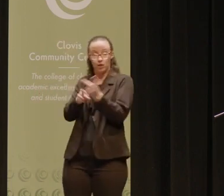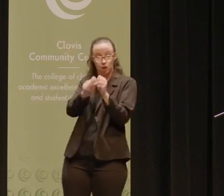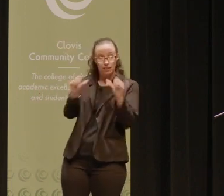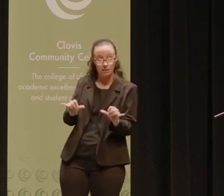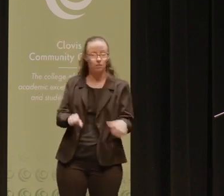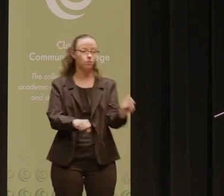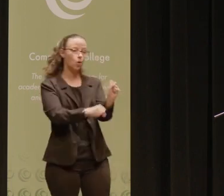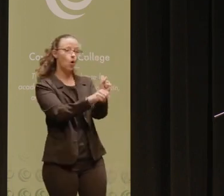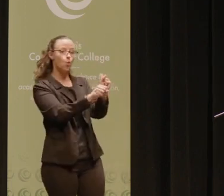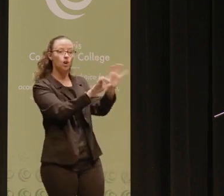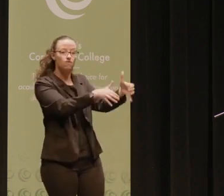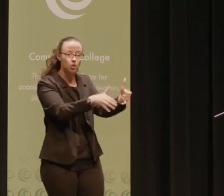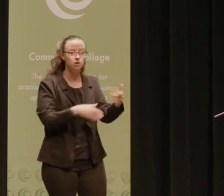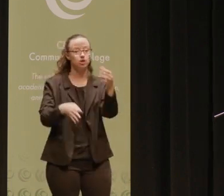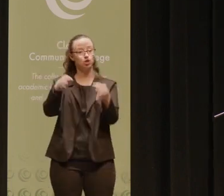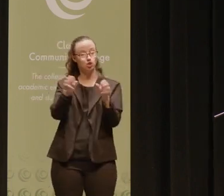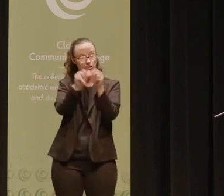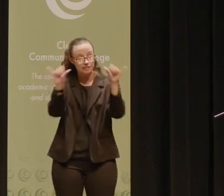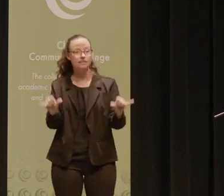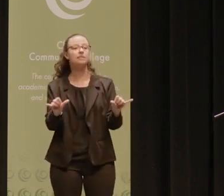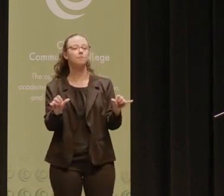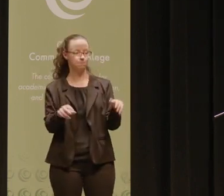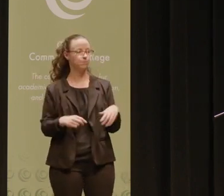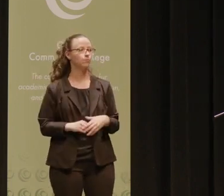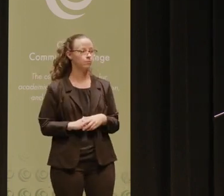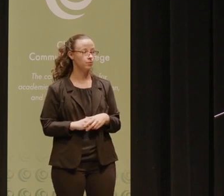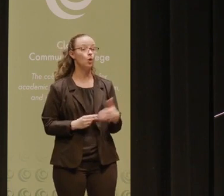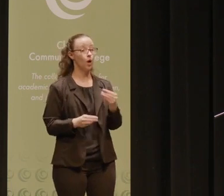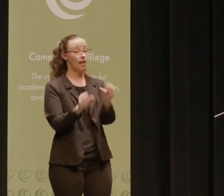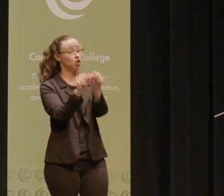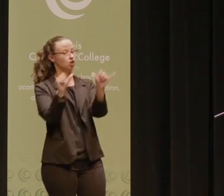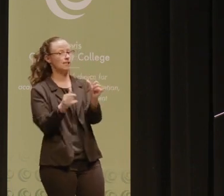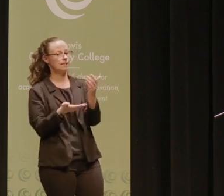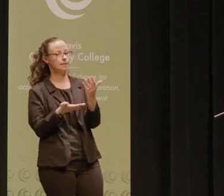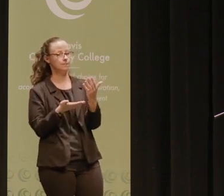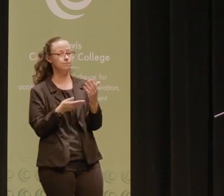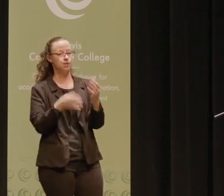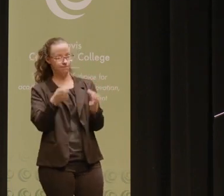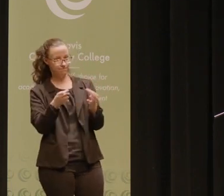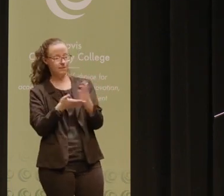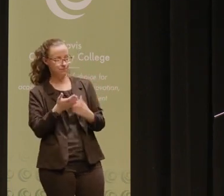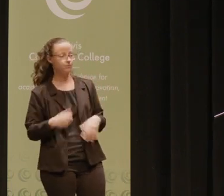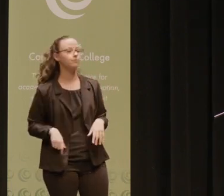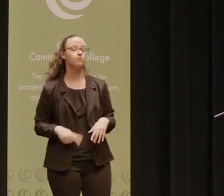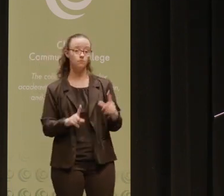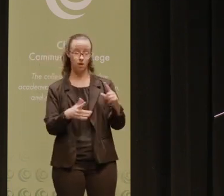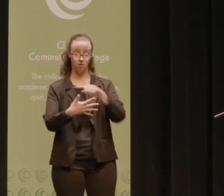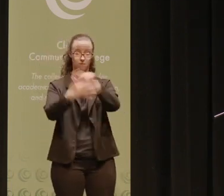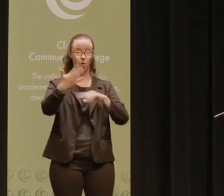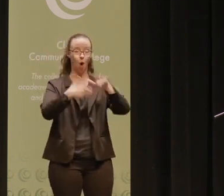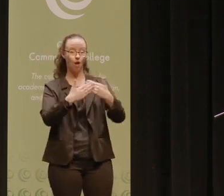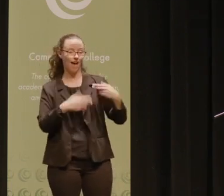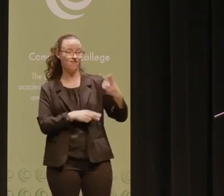our workforce, our justice system, and the justice system to name some. And these systems have a long history